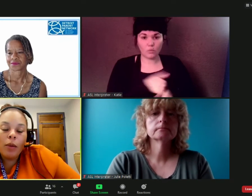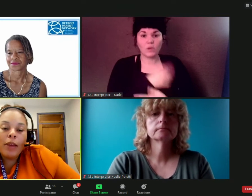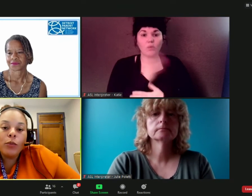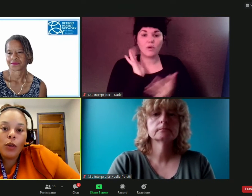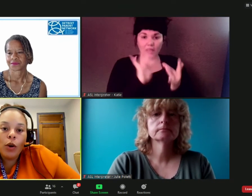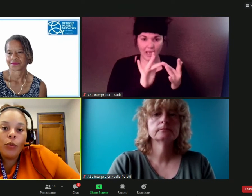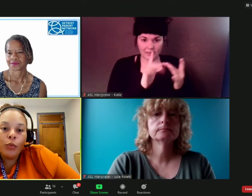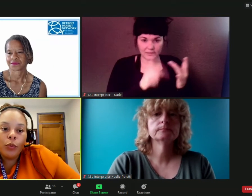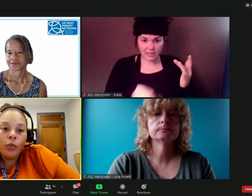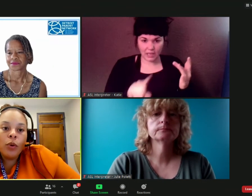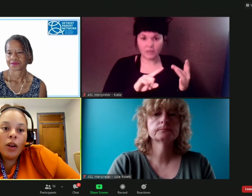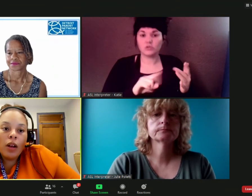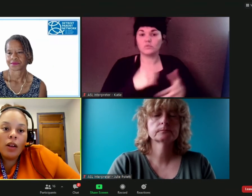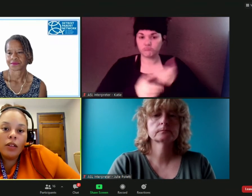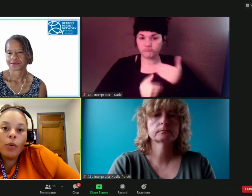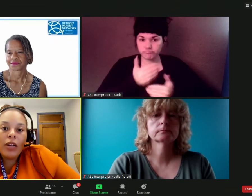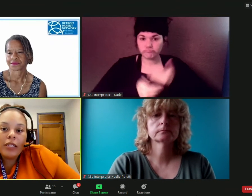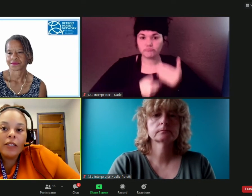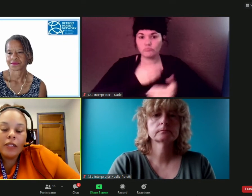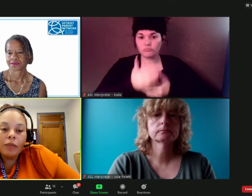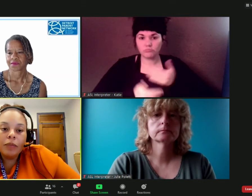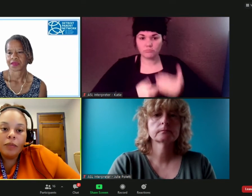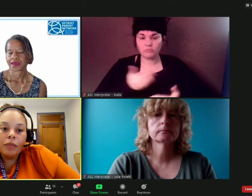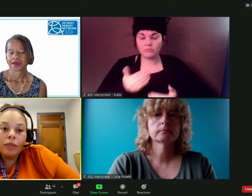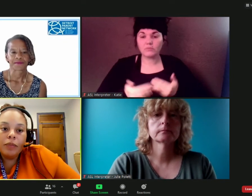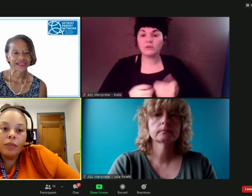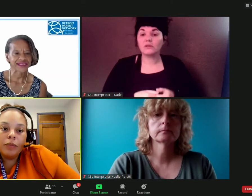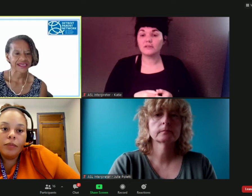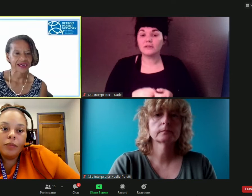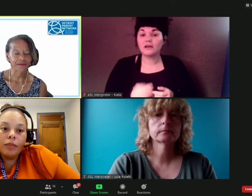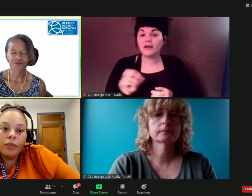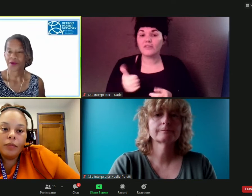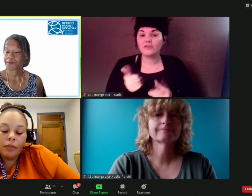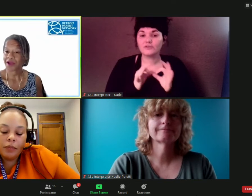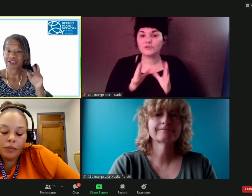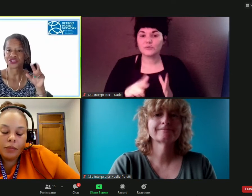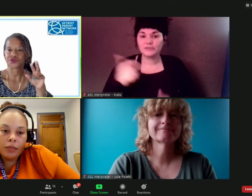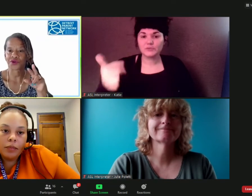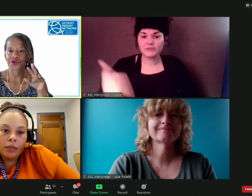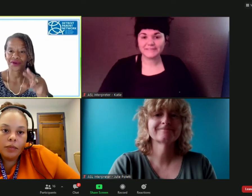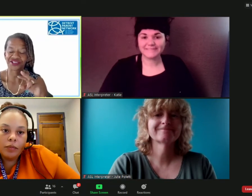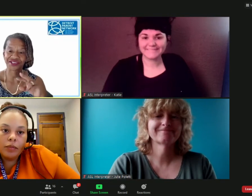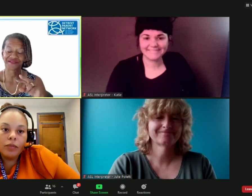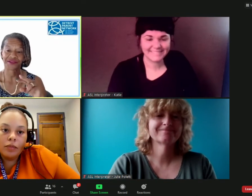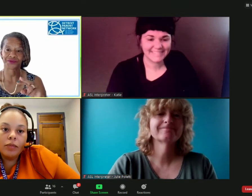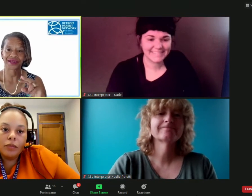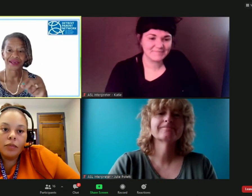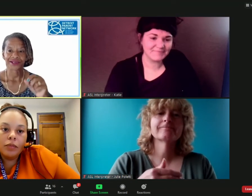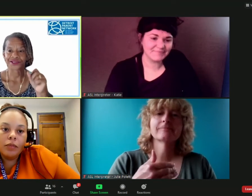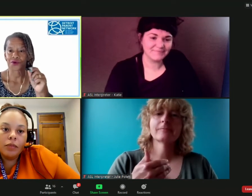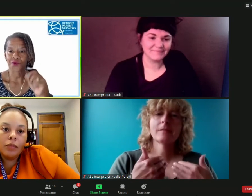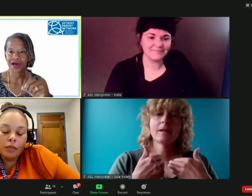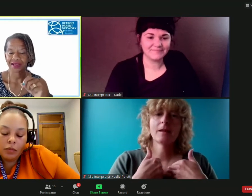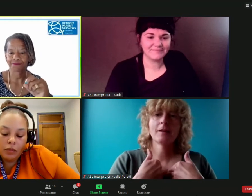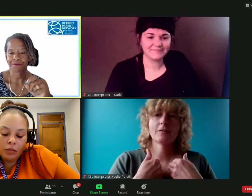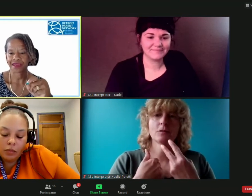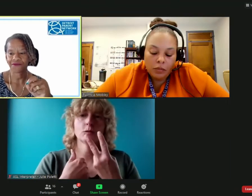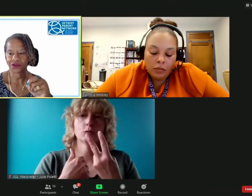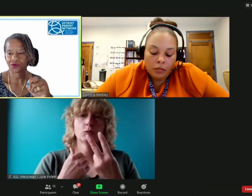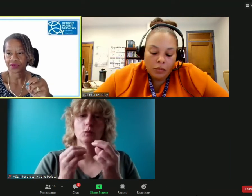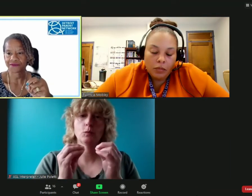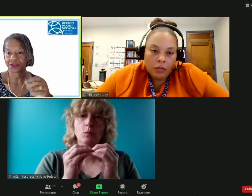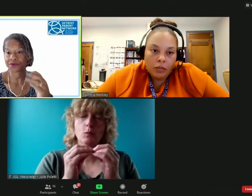you um as we go through uh the process glintia probably two more questions if you would so one